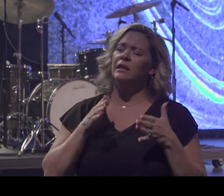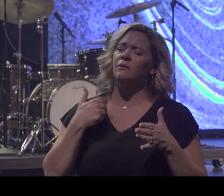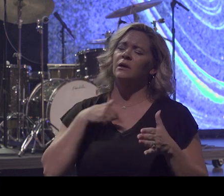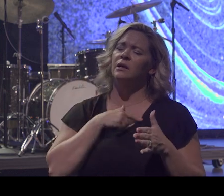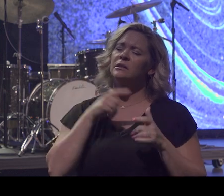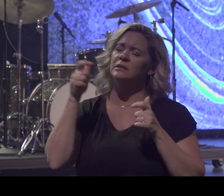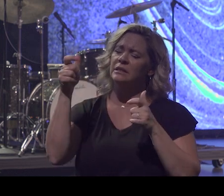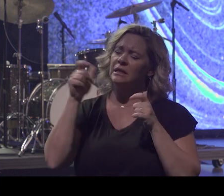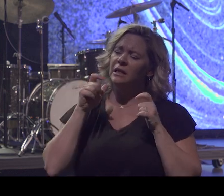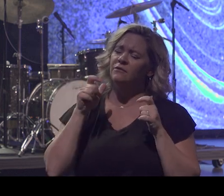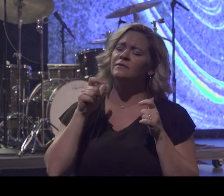dads.